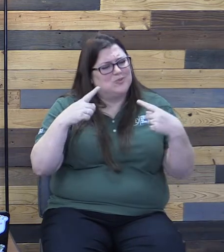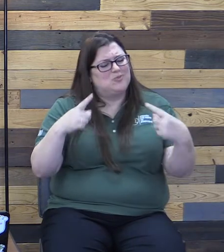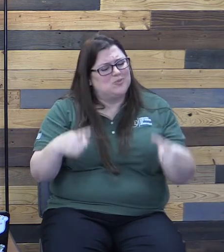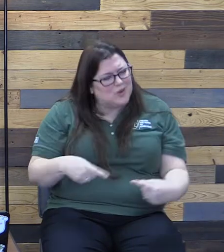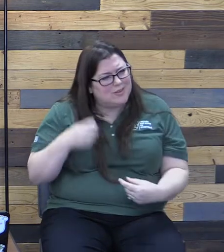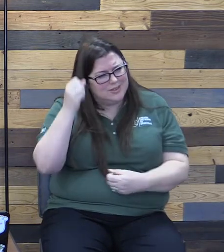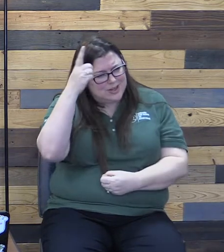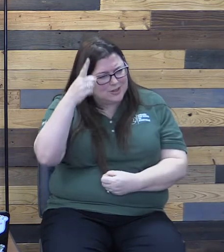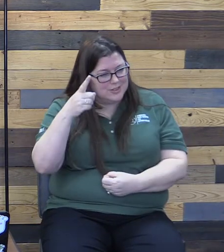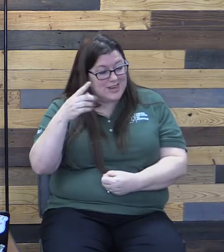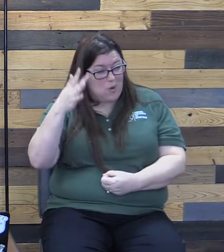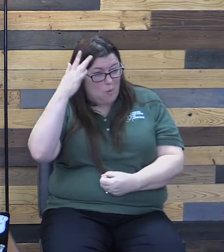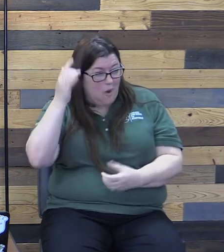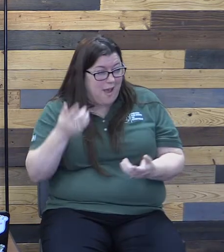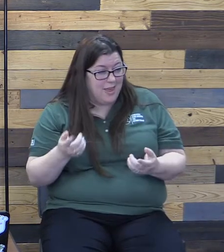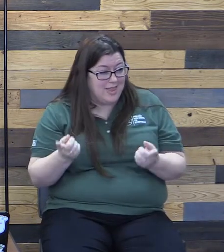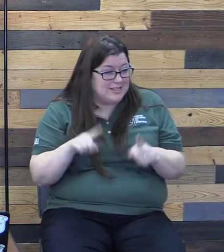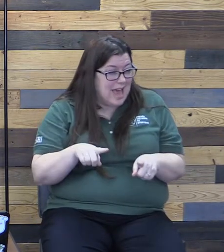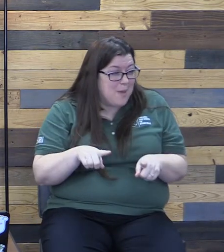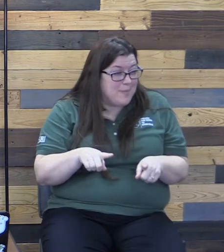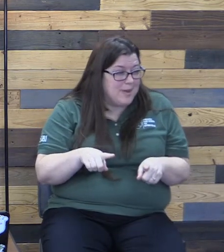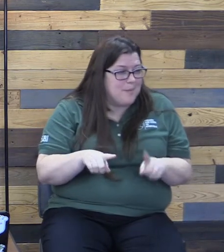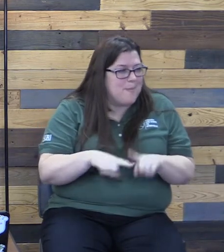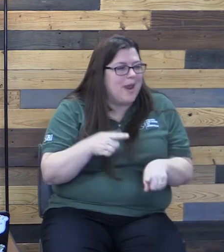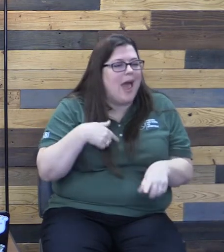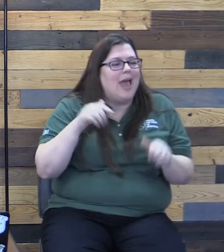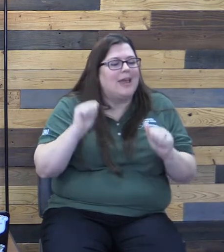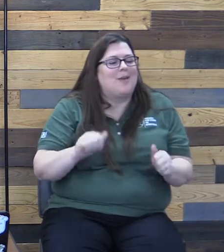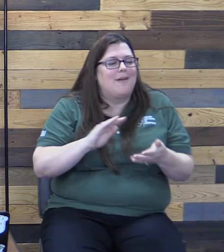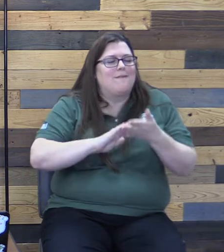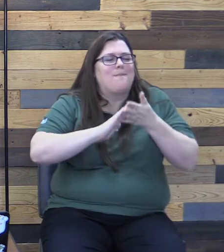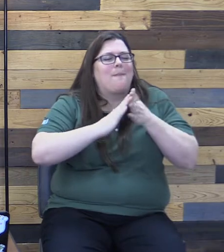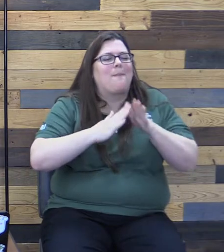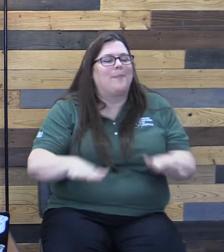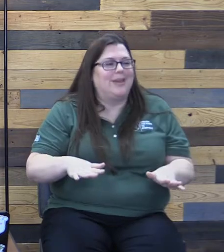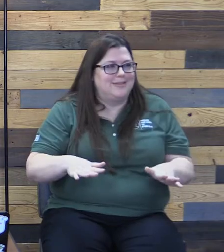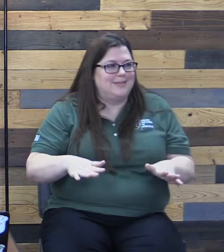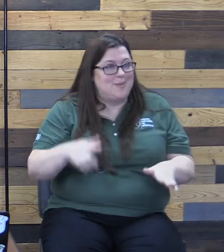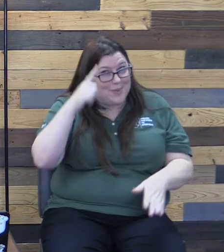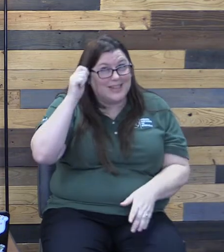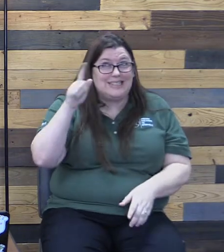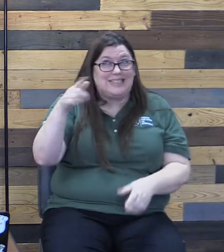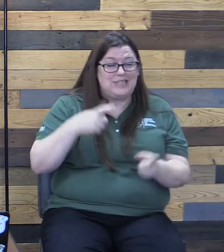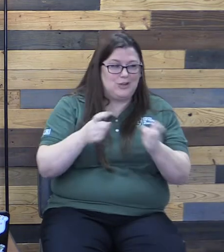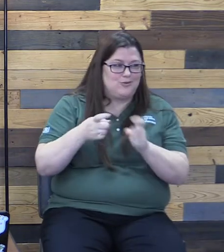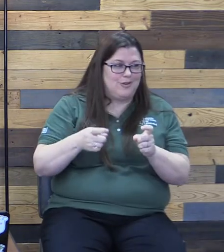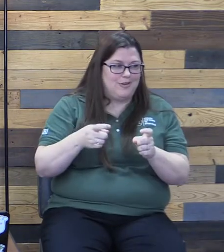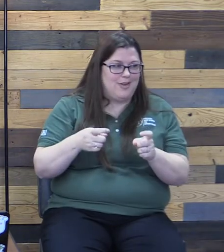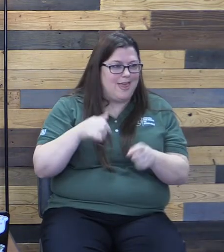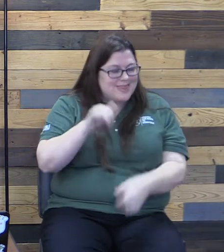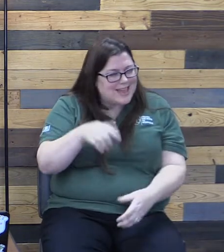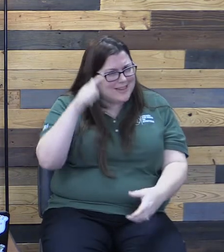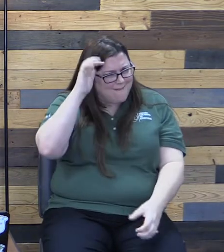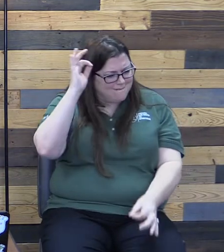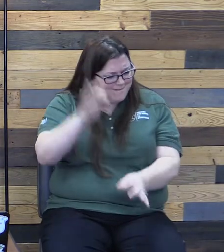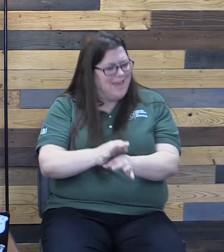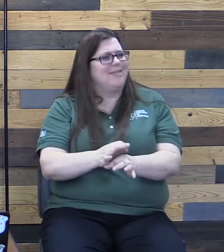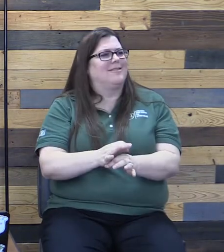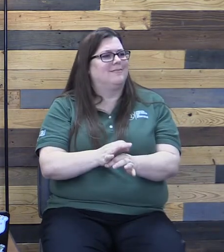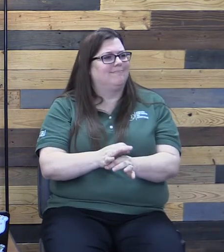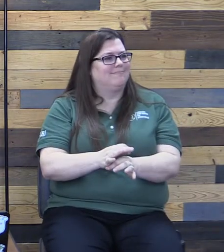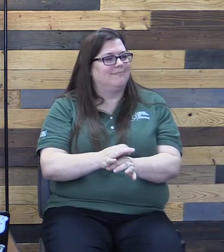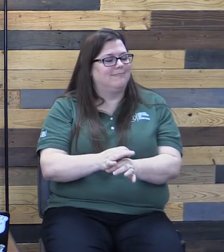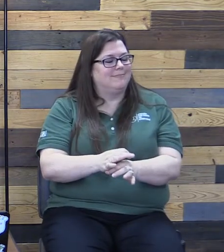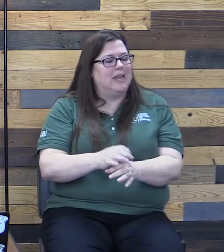I can be at peace because I know God is in control. And that's the faith that I have in him. He also gives us his word.